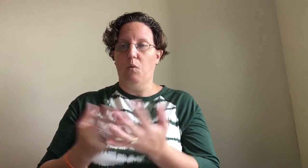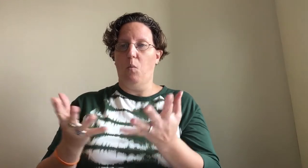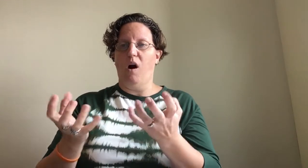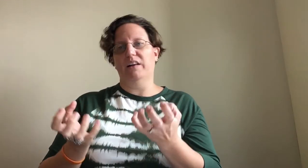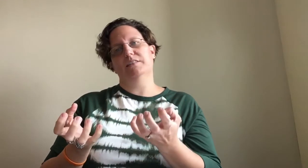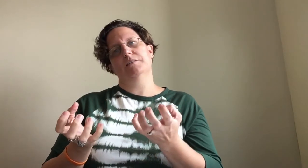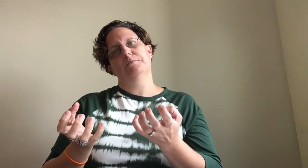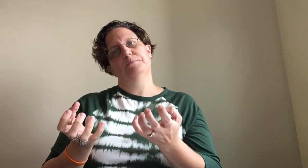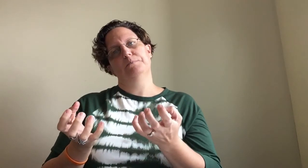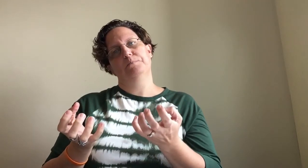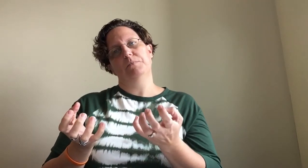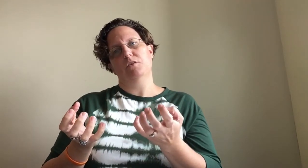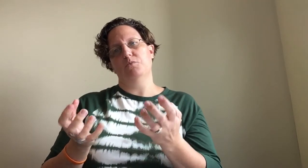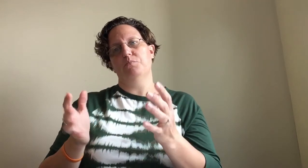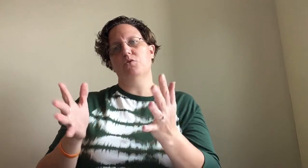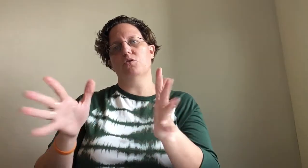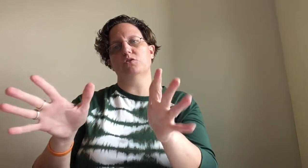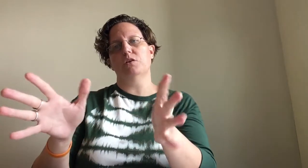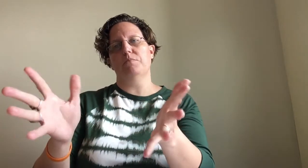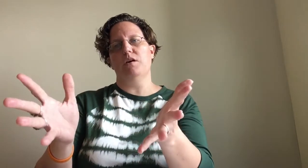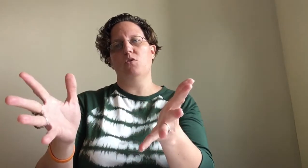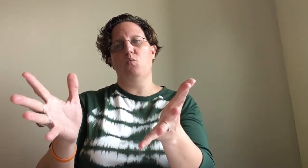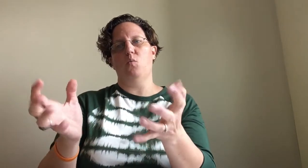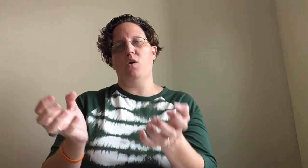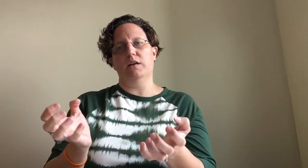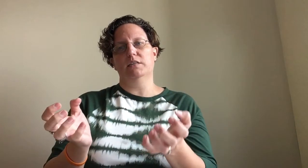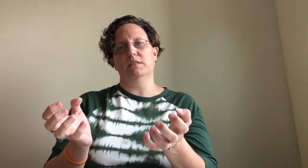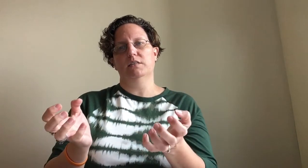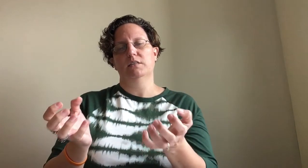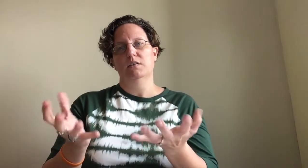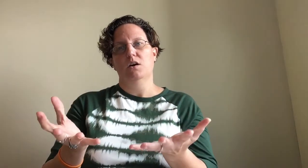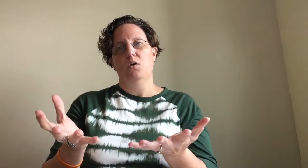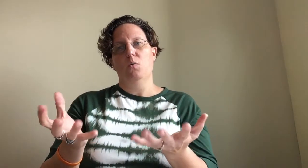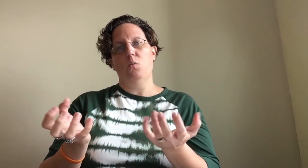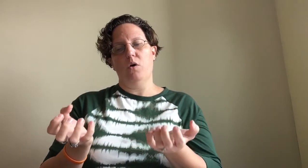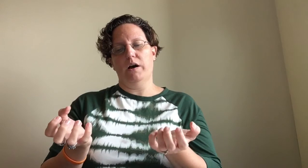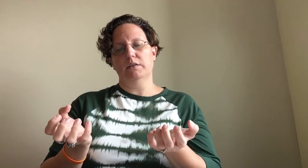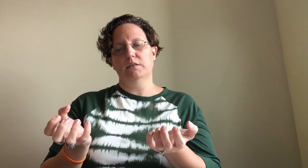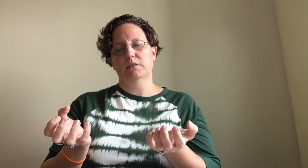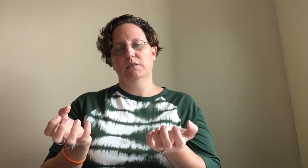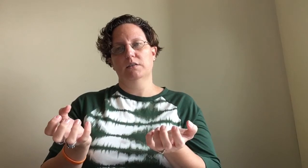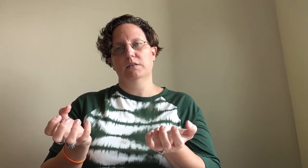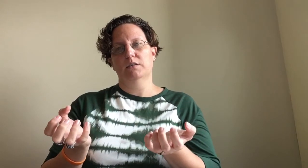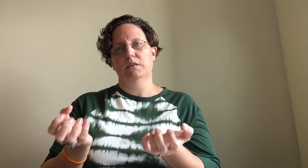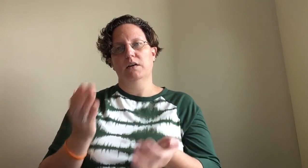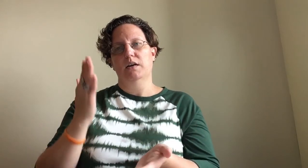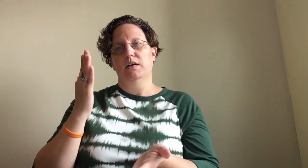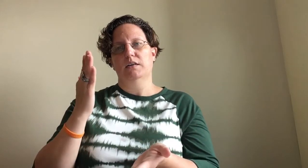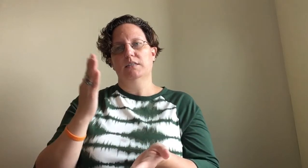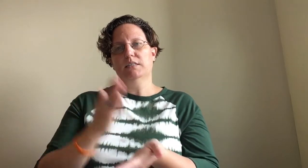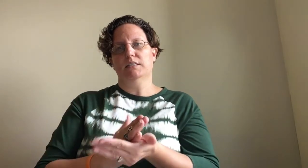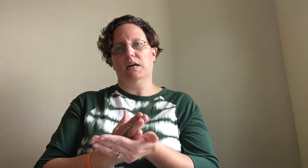Want. You pull something, you want it. Want. Stop.